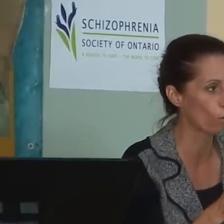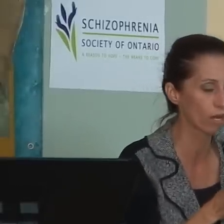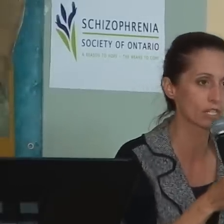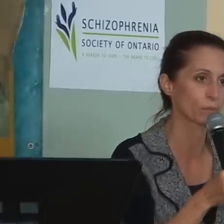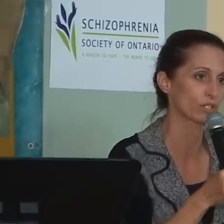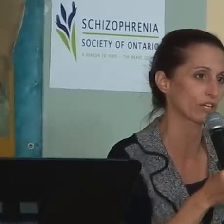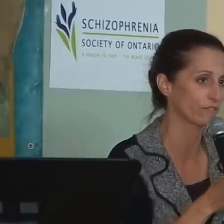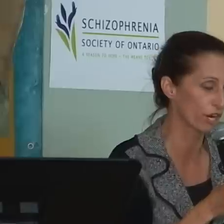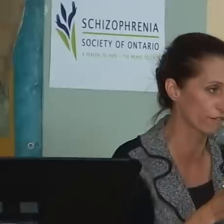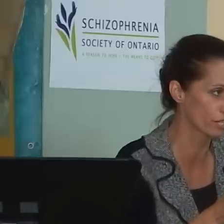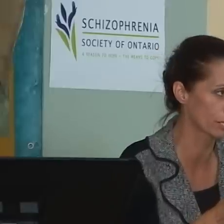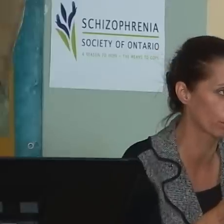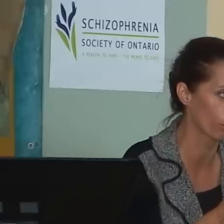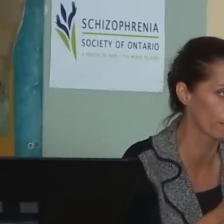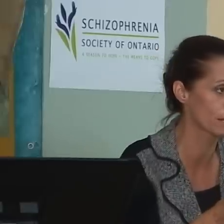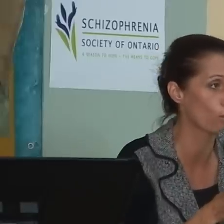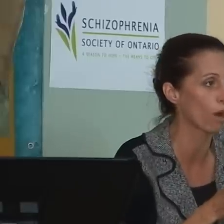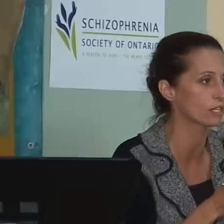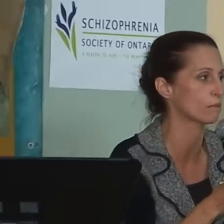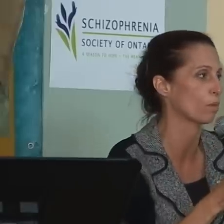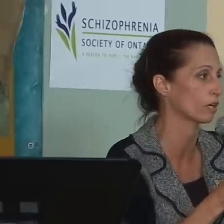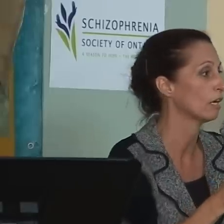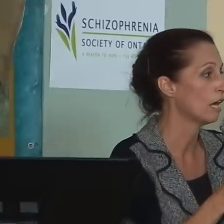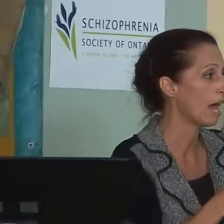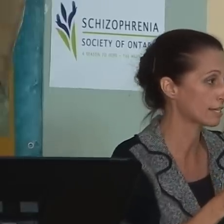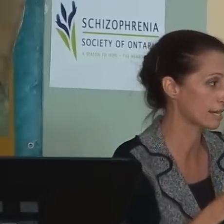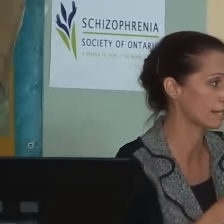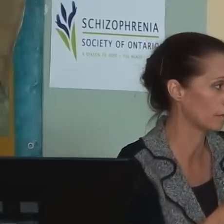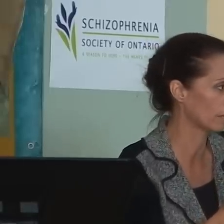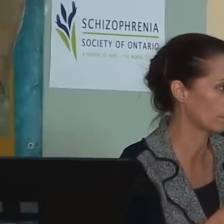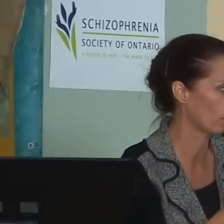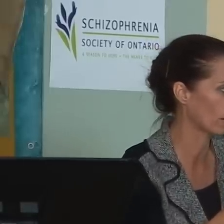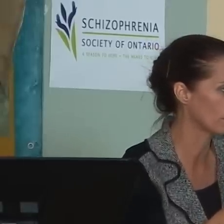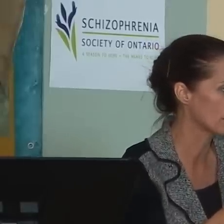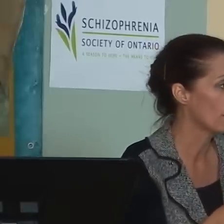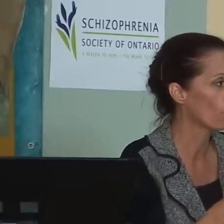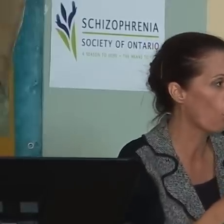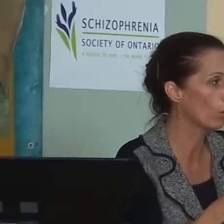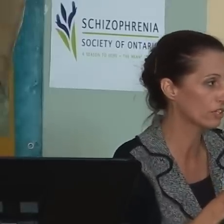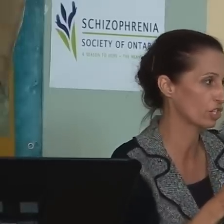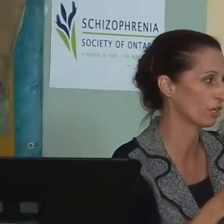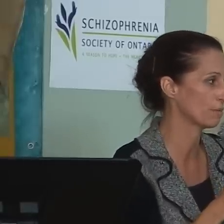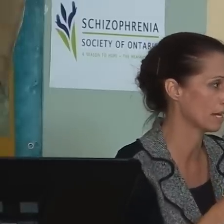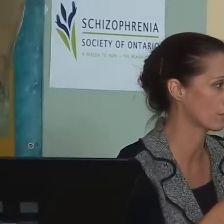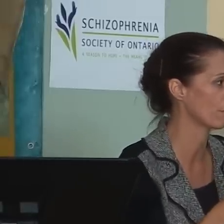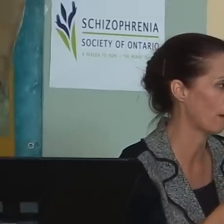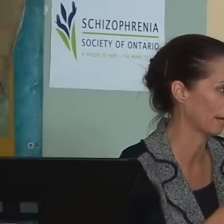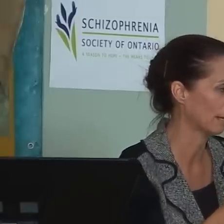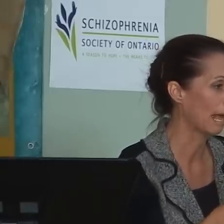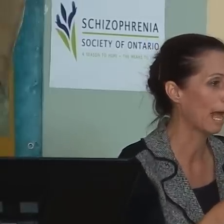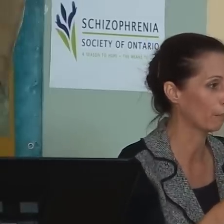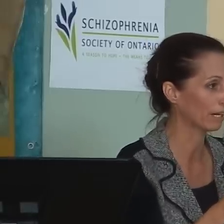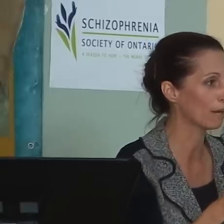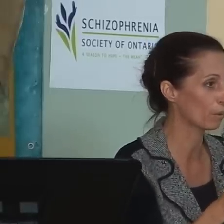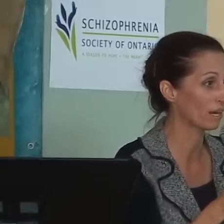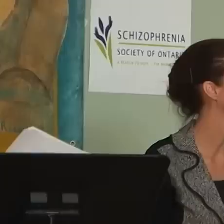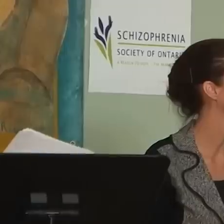programs. They want to support diversity programs. They want to support accessibility programs. The whole issue comes down to money.